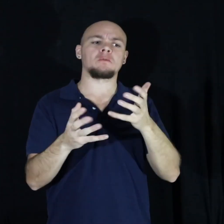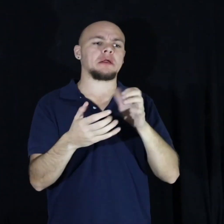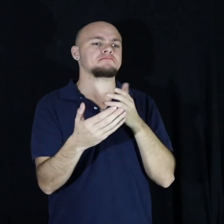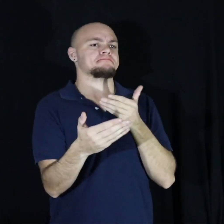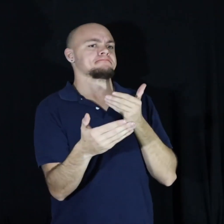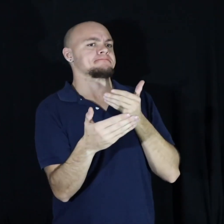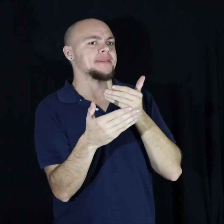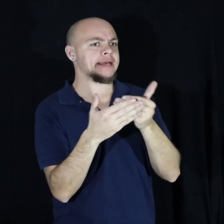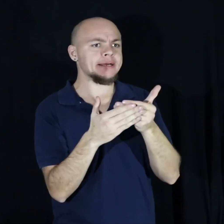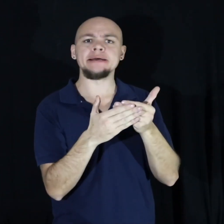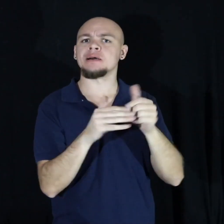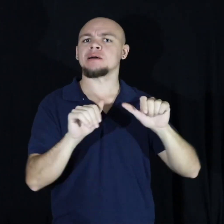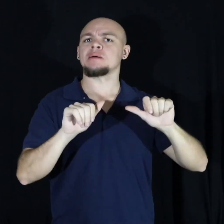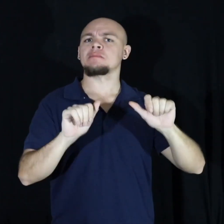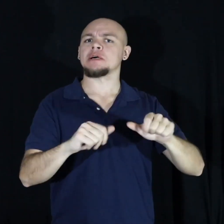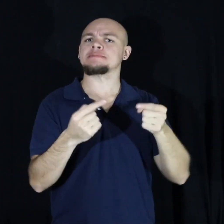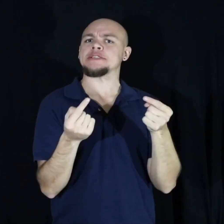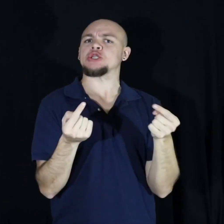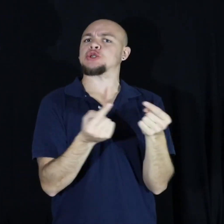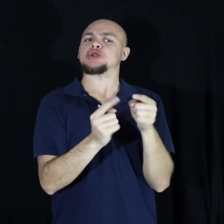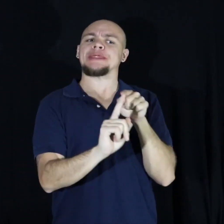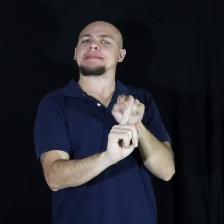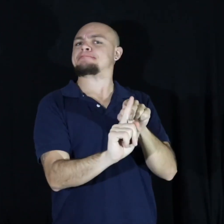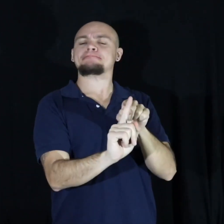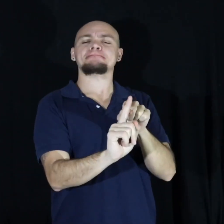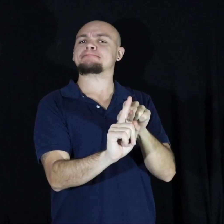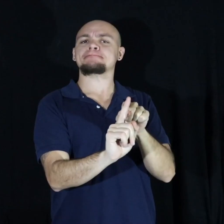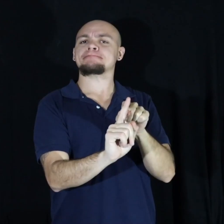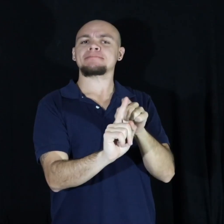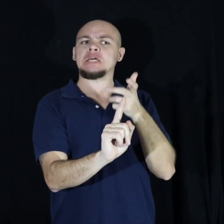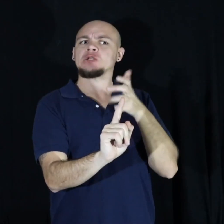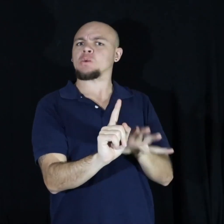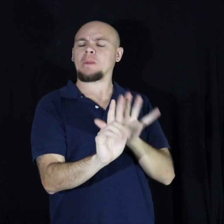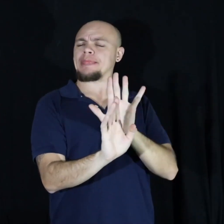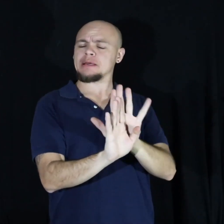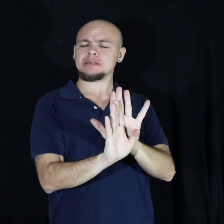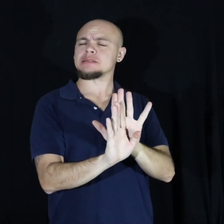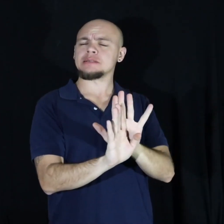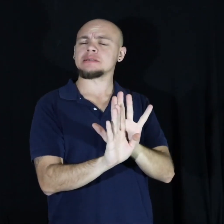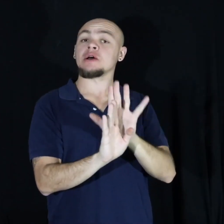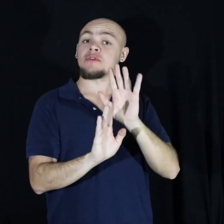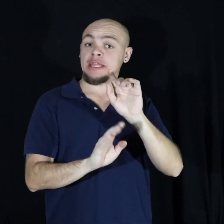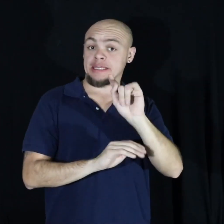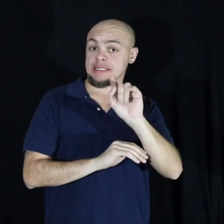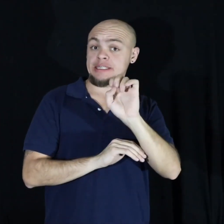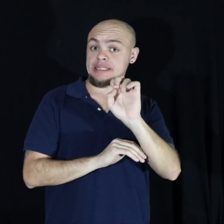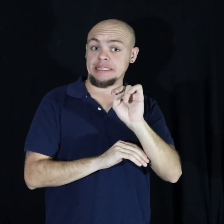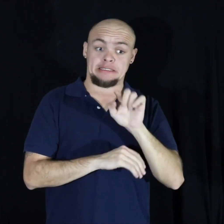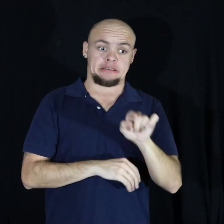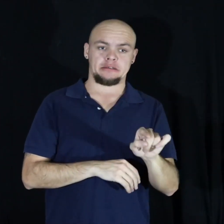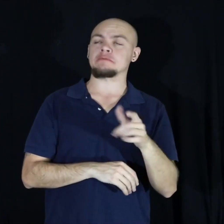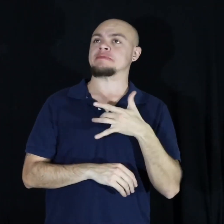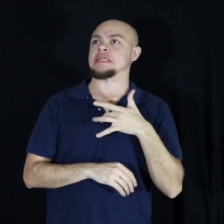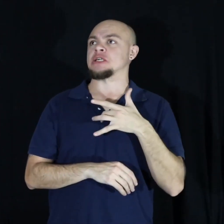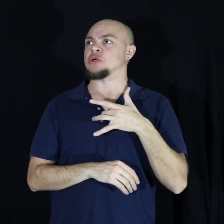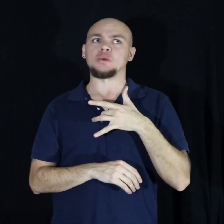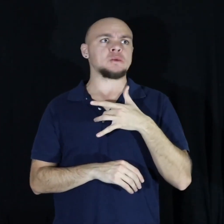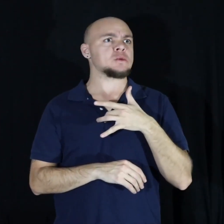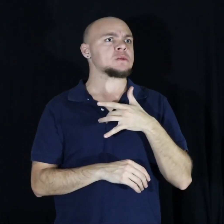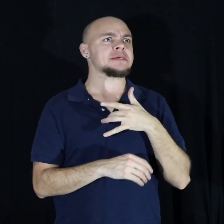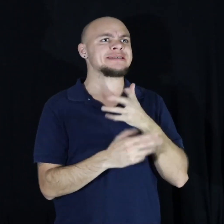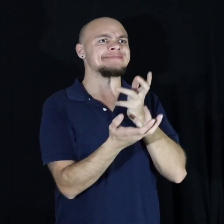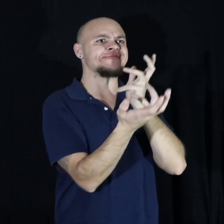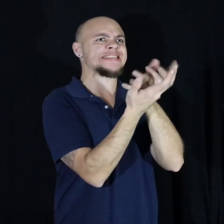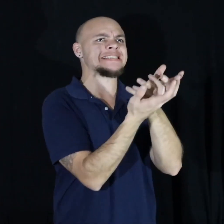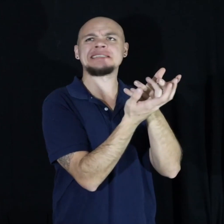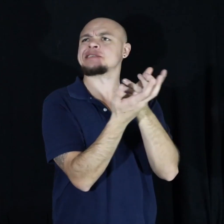who could possibly harm them and for the teenager they will feel as if they don't fit in